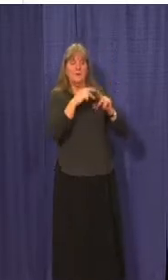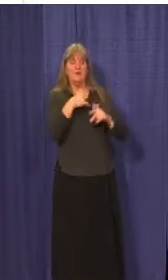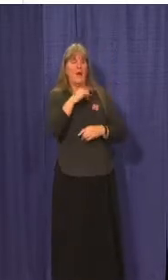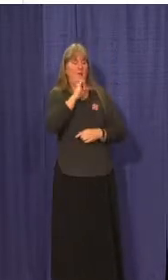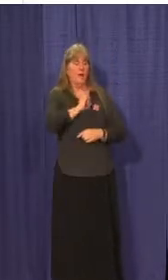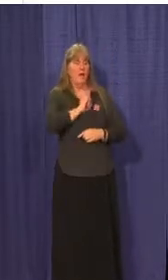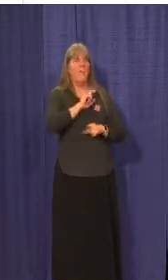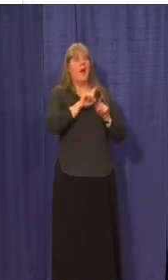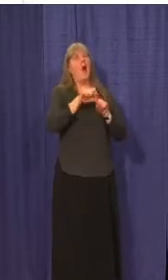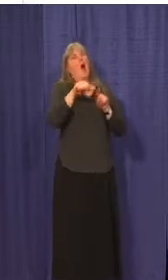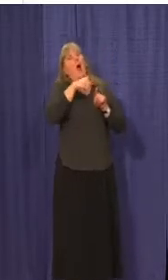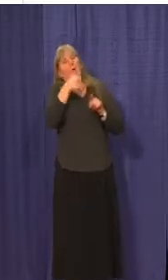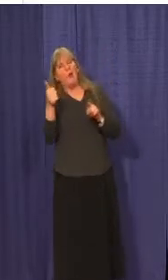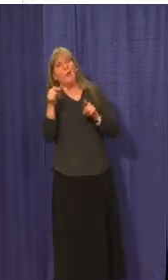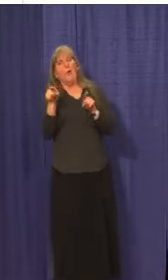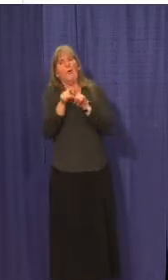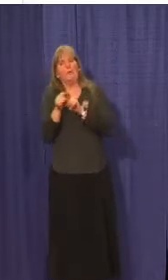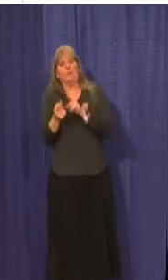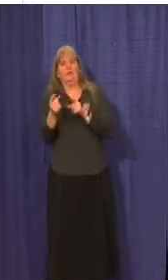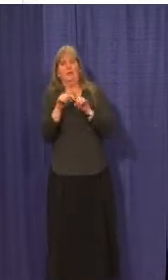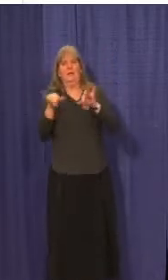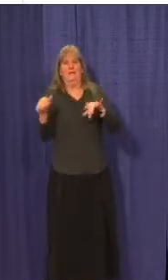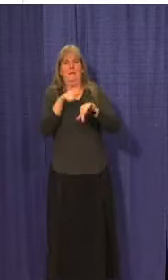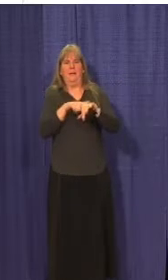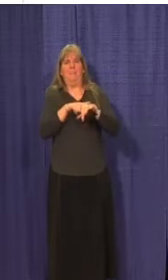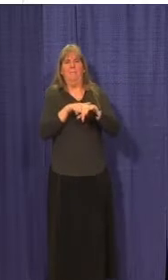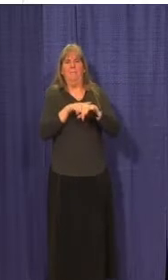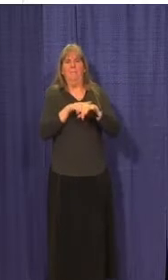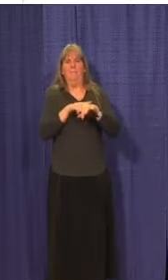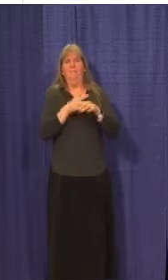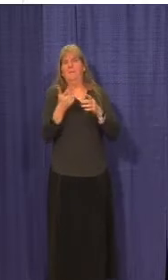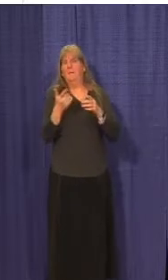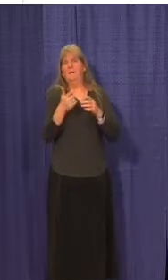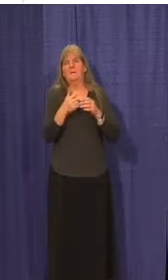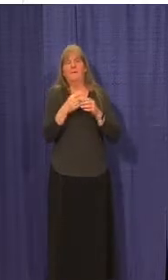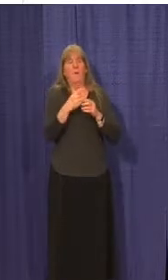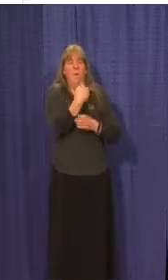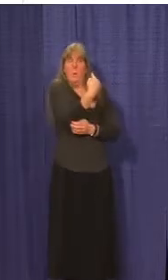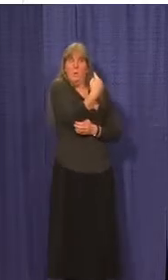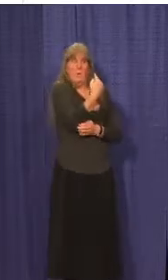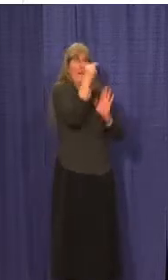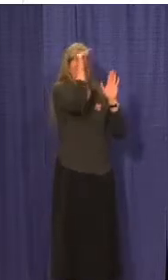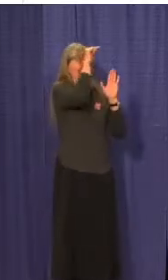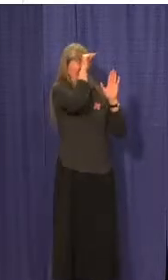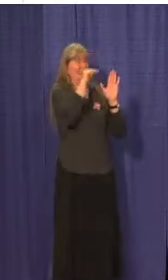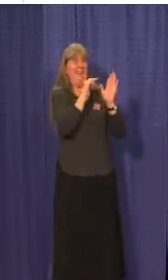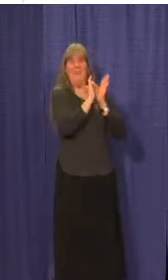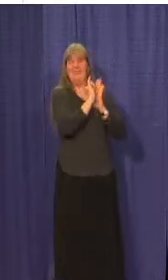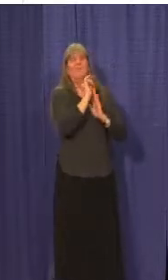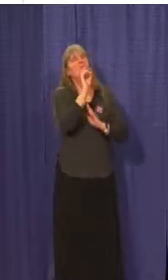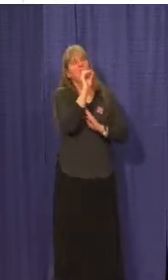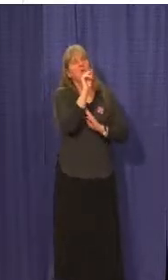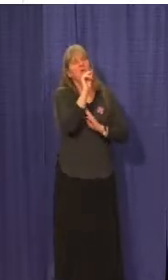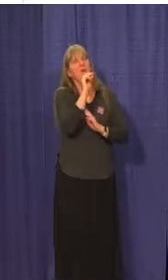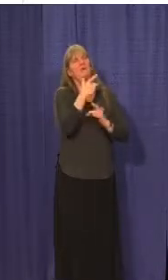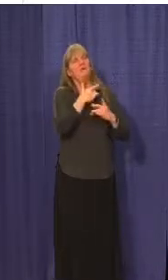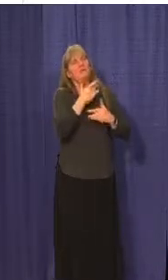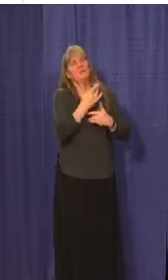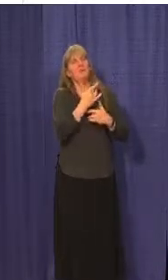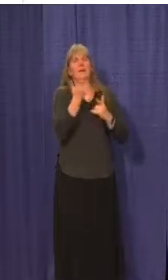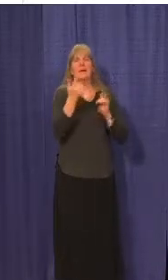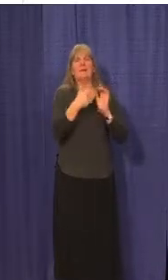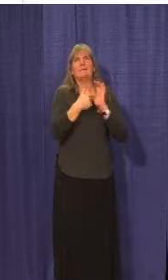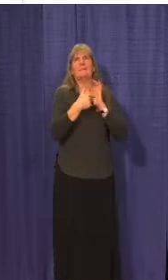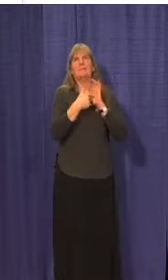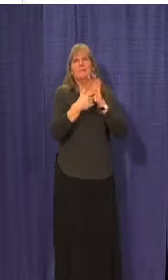several of these symptoms. And it is very rare to have a single symptom, particularly for some of the symptoms, such as runny